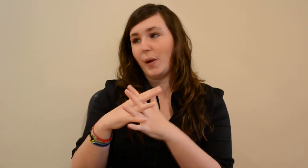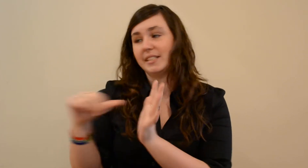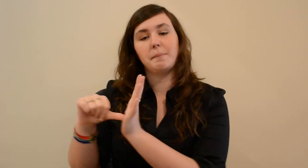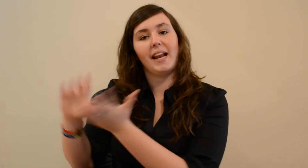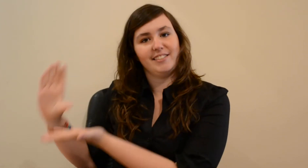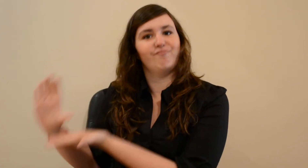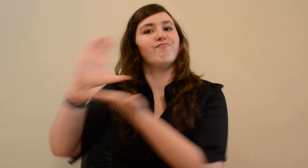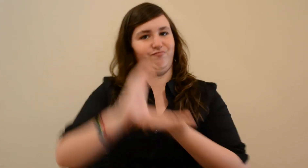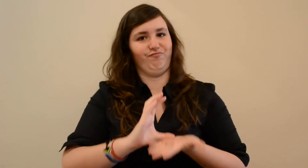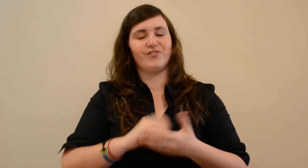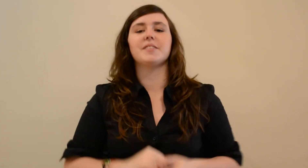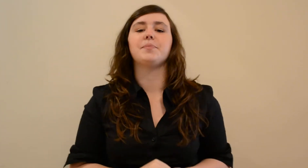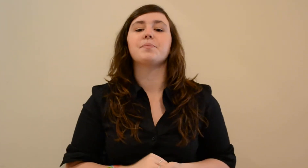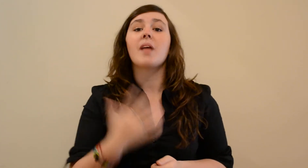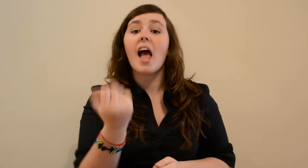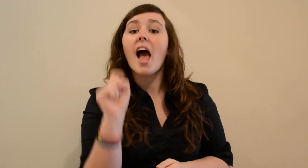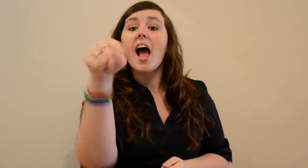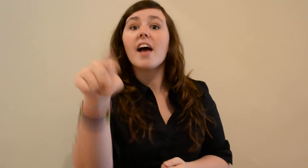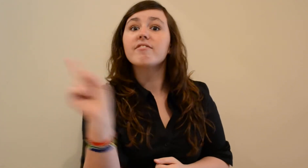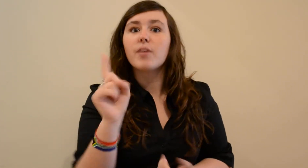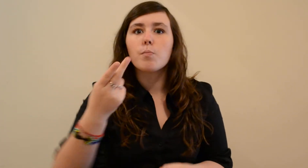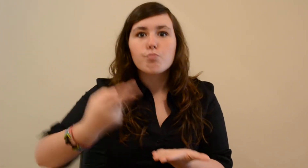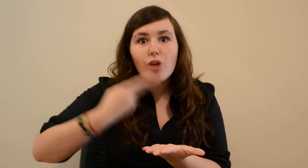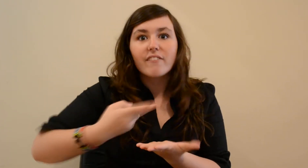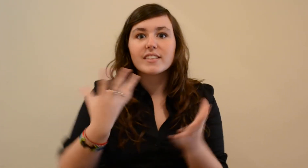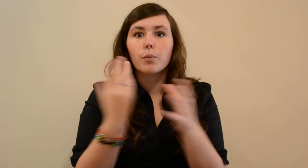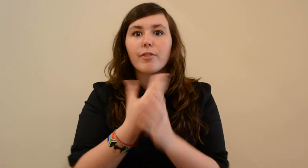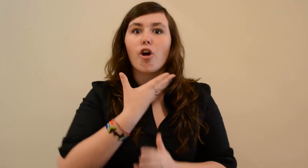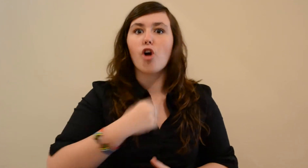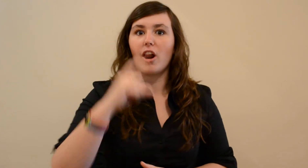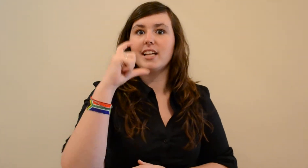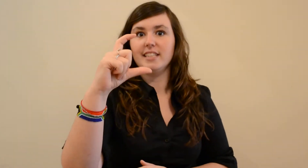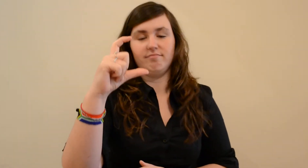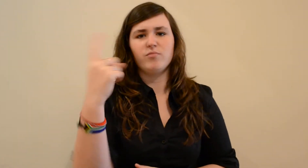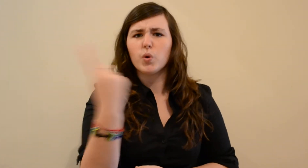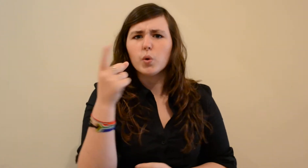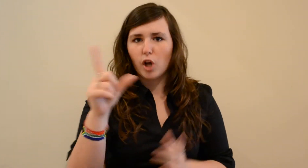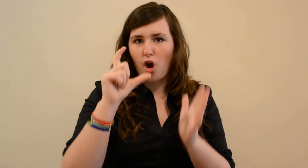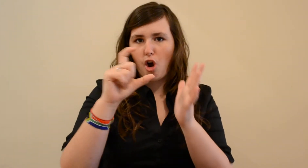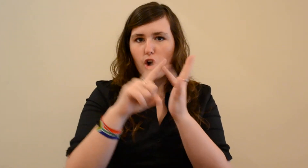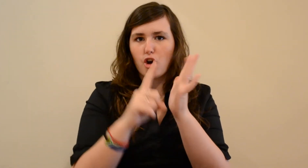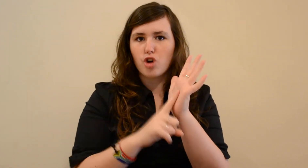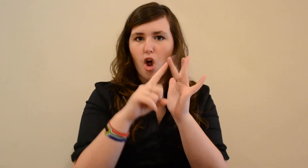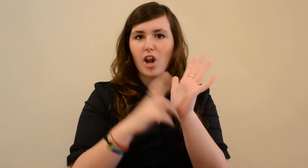It was a wicked wild wind Blew down the doors to let me